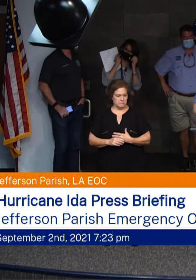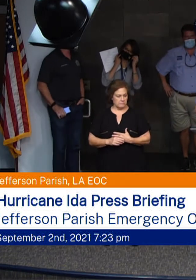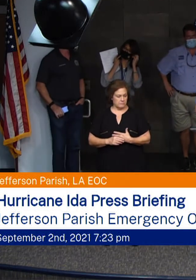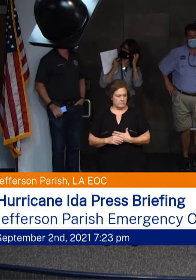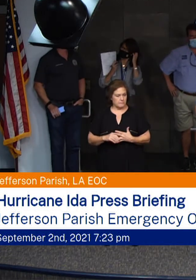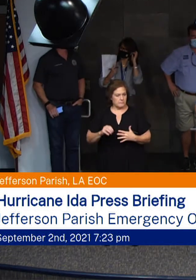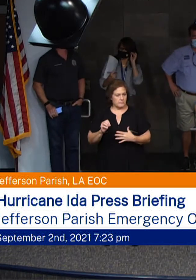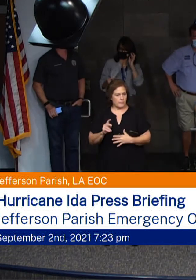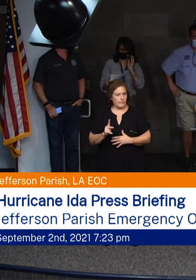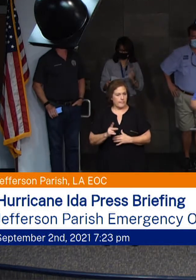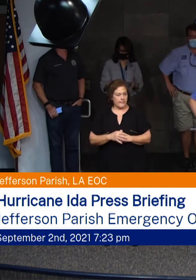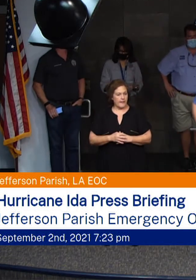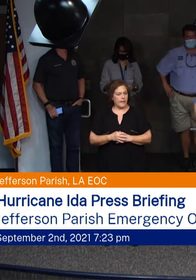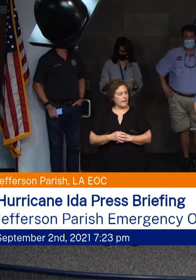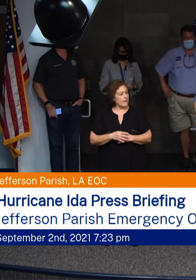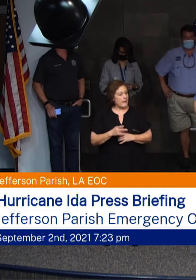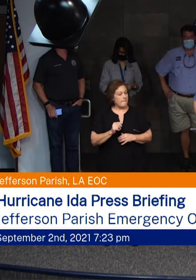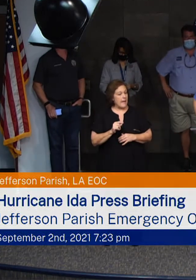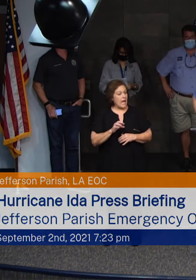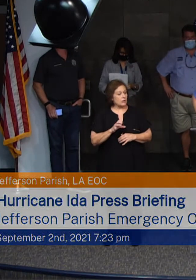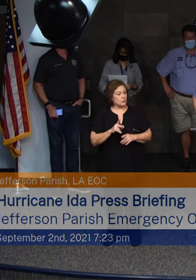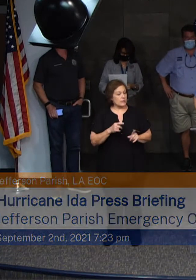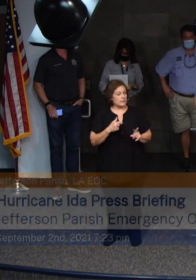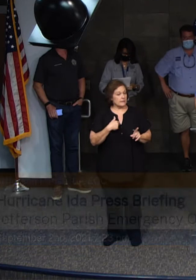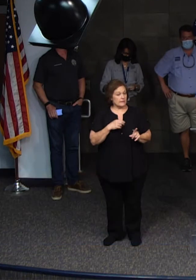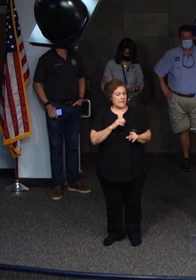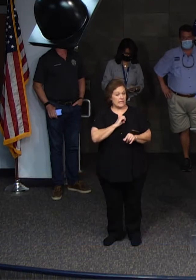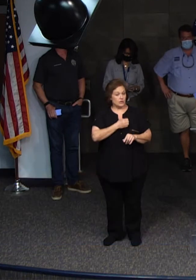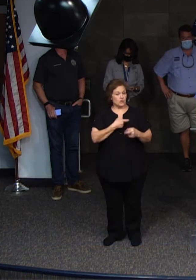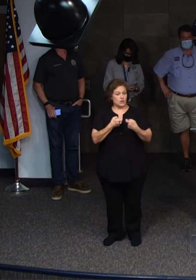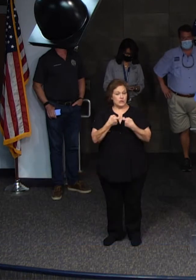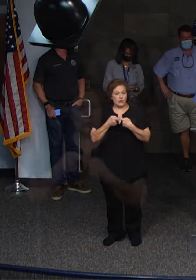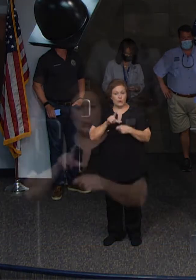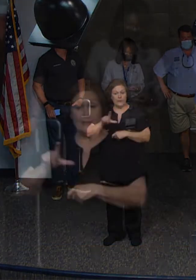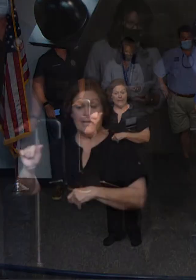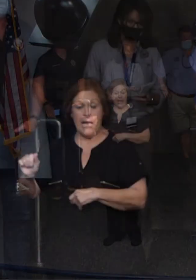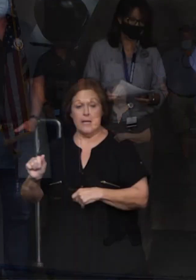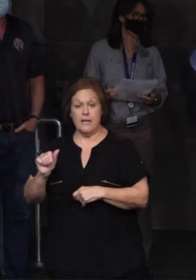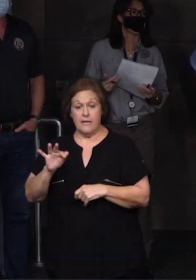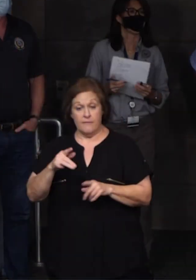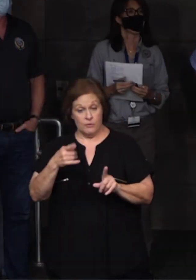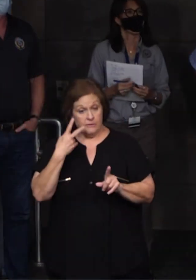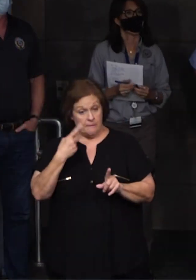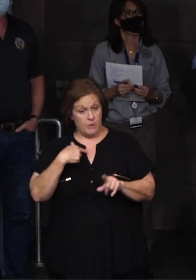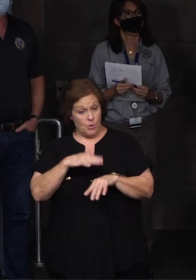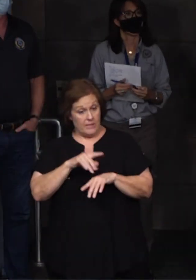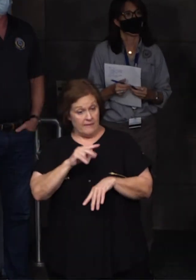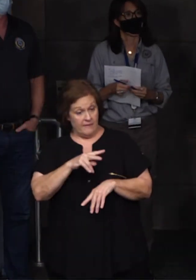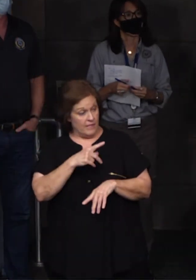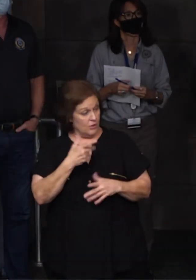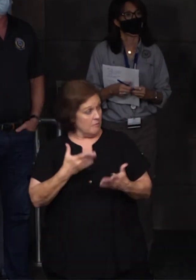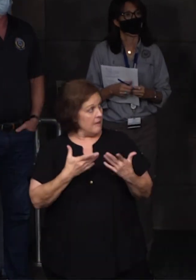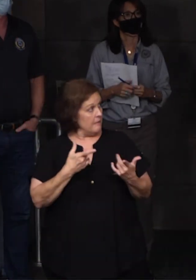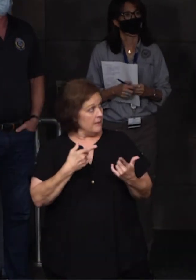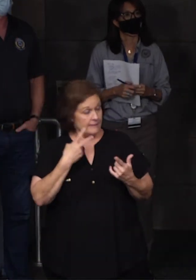All right, thank you very much. Patrick Hamby on behalf of Entergy Louisiana. If you're watching me on TV, may have seen me kind of go off to the left and the